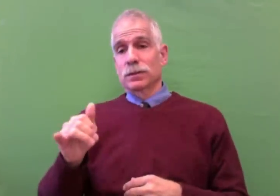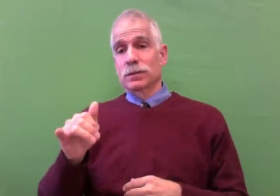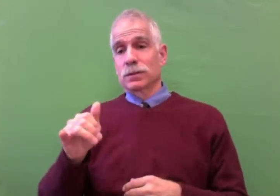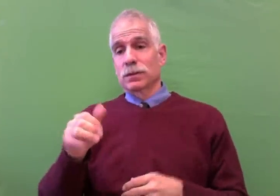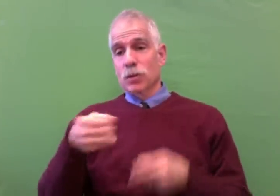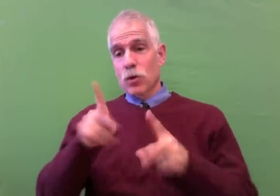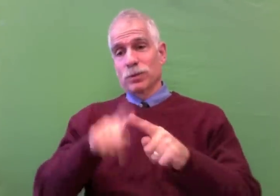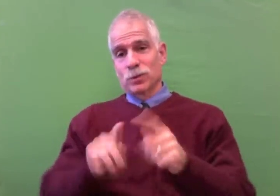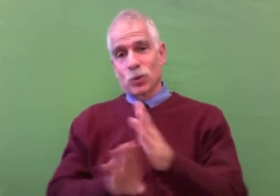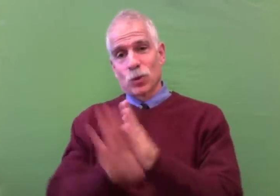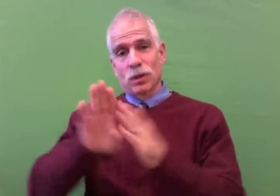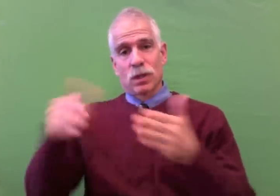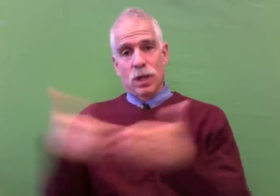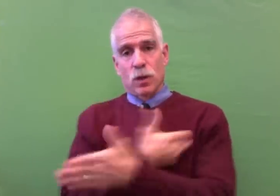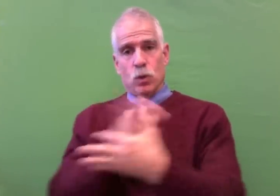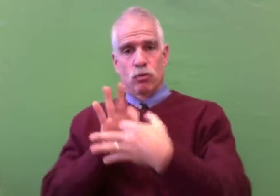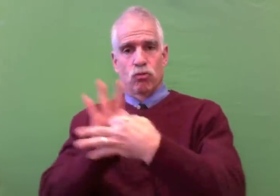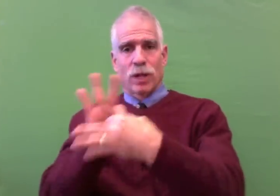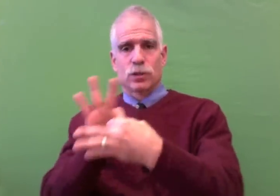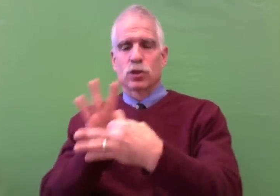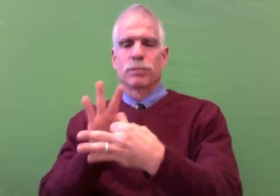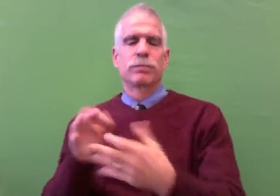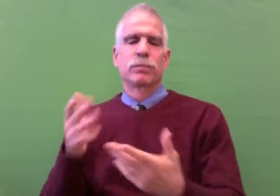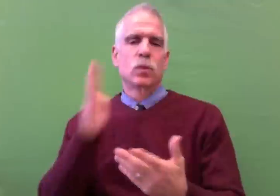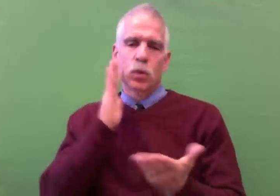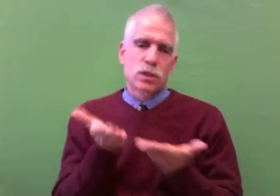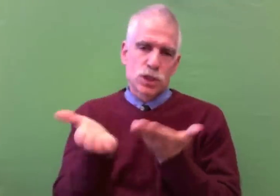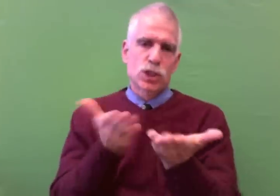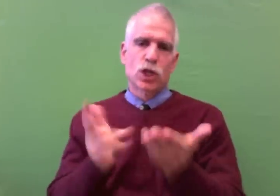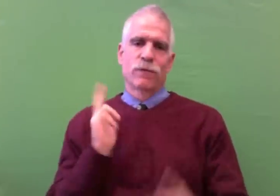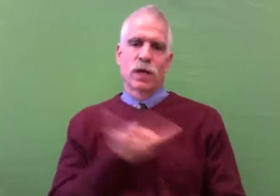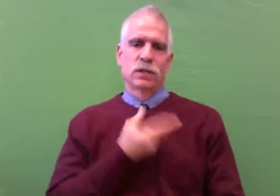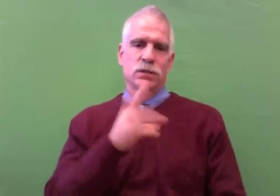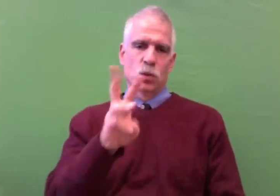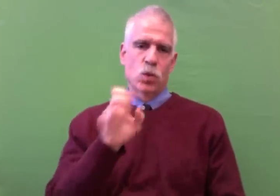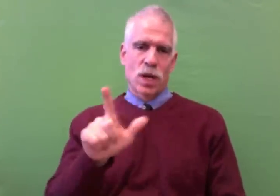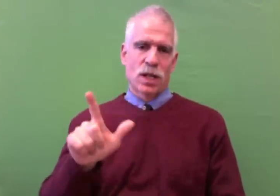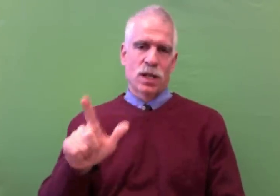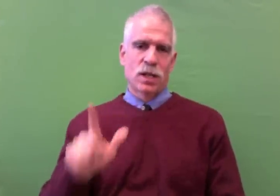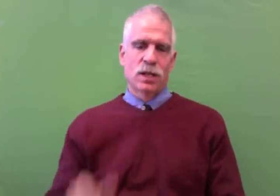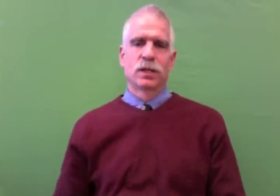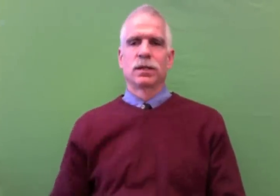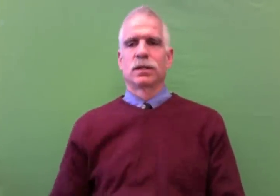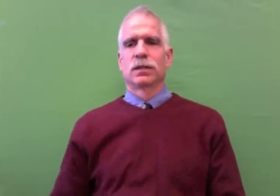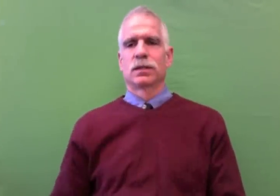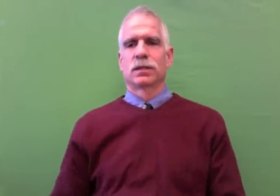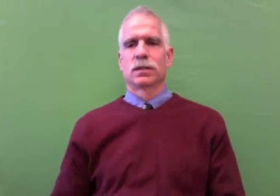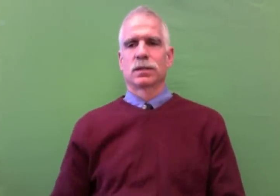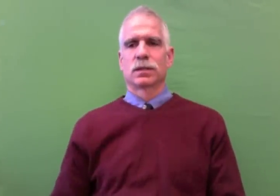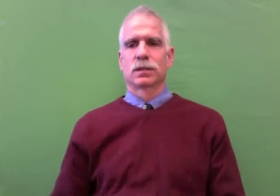We want to raise awareness, providing opportunities for new relationships. I think that will serve us well.